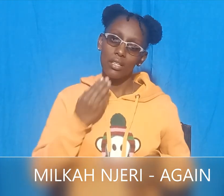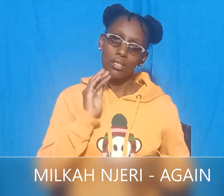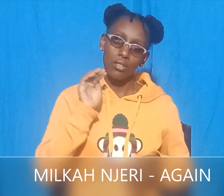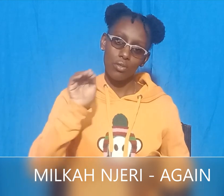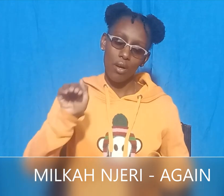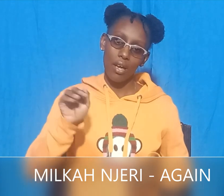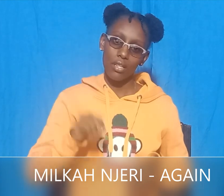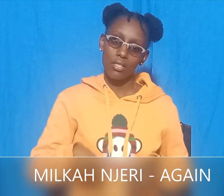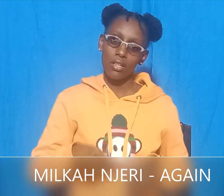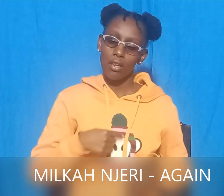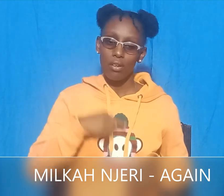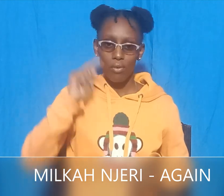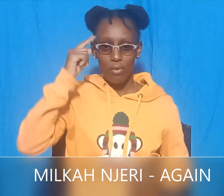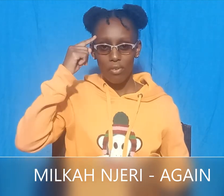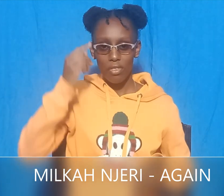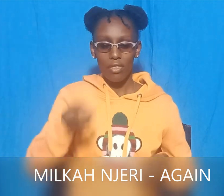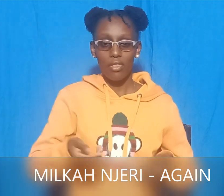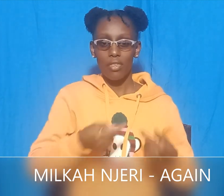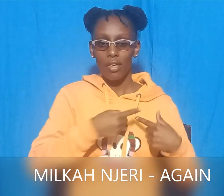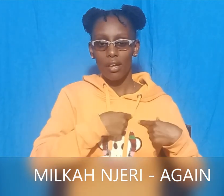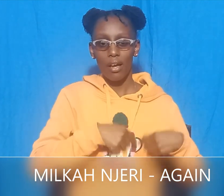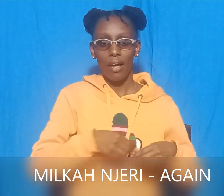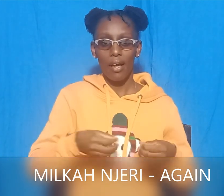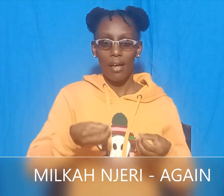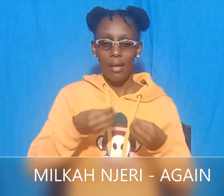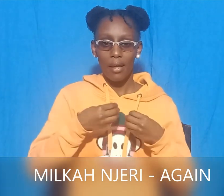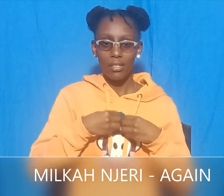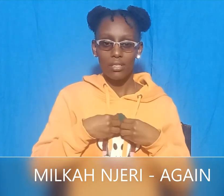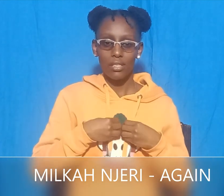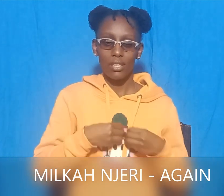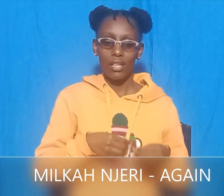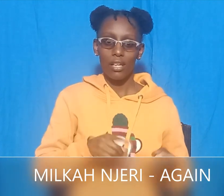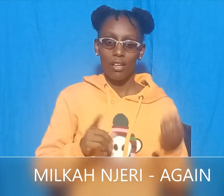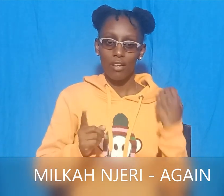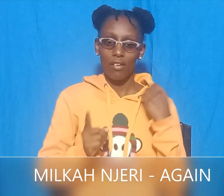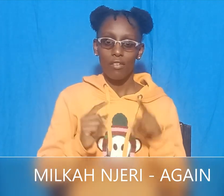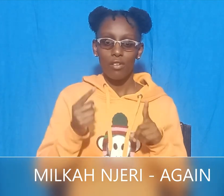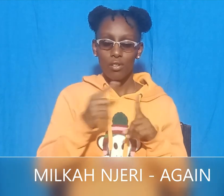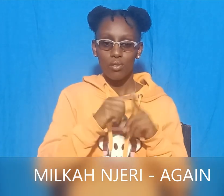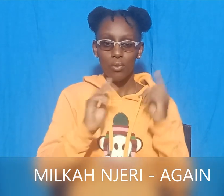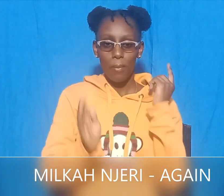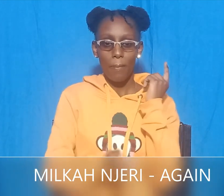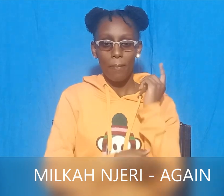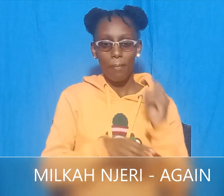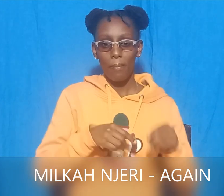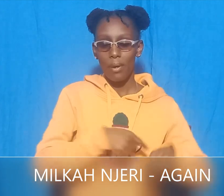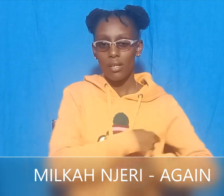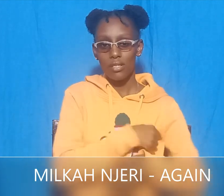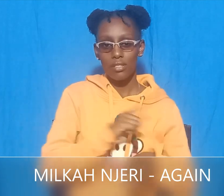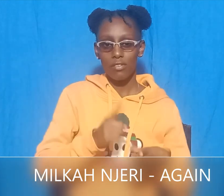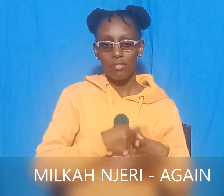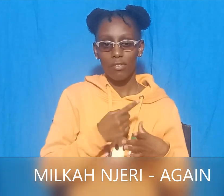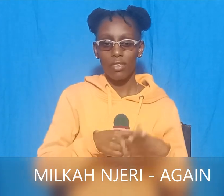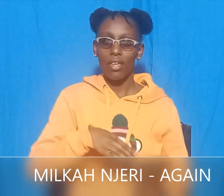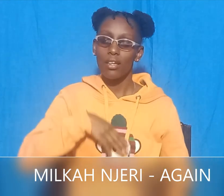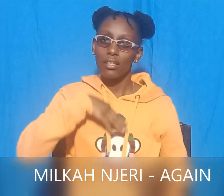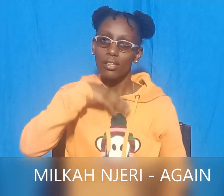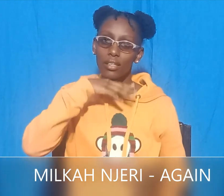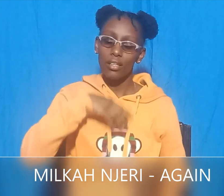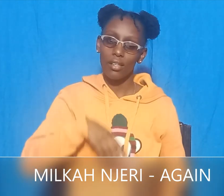think I want to give my heart to your big, bad chief and then die? But you said your heart was in the branches